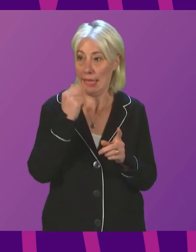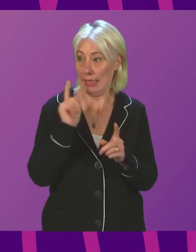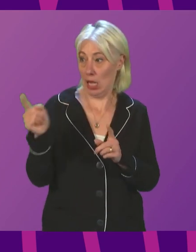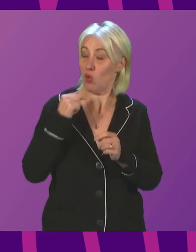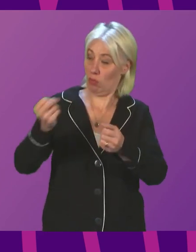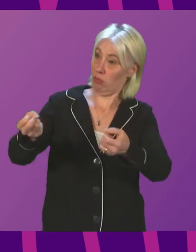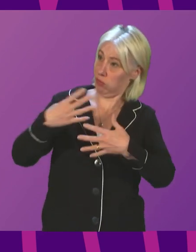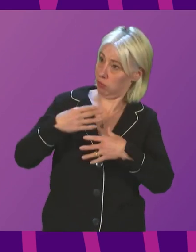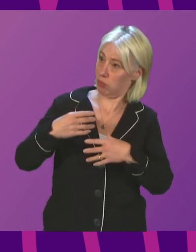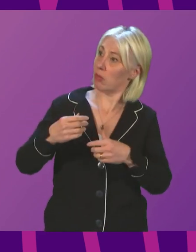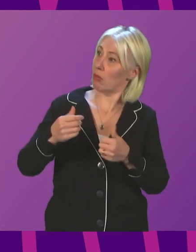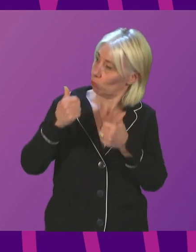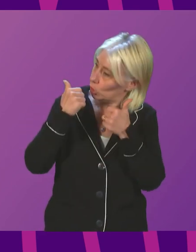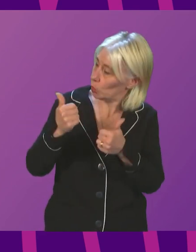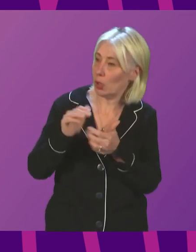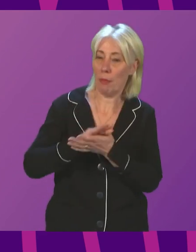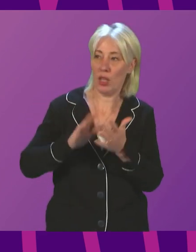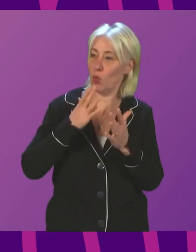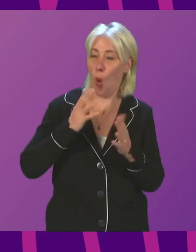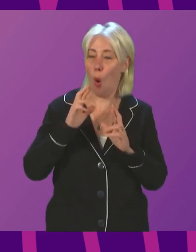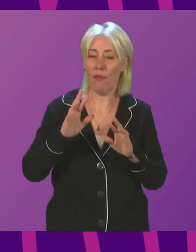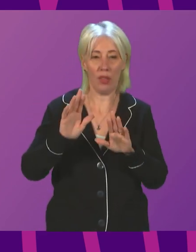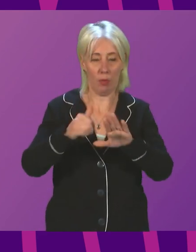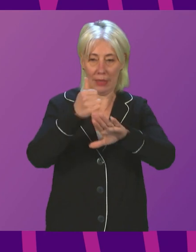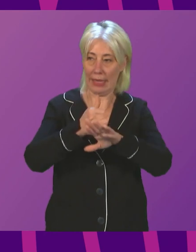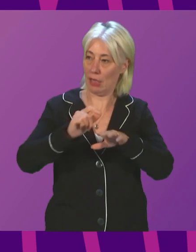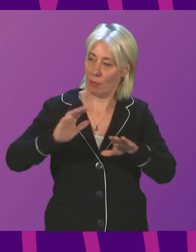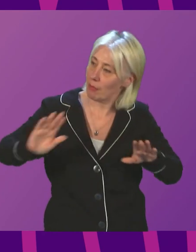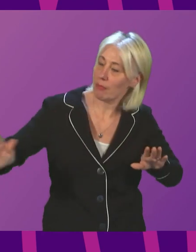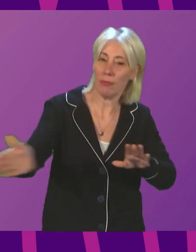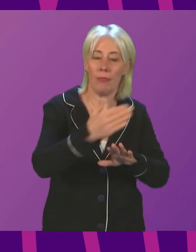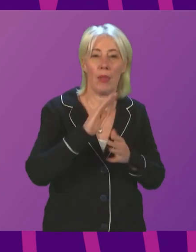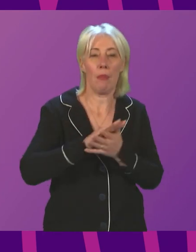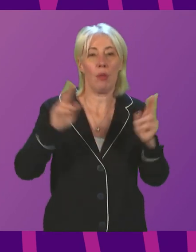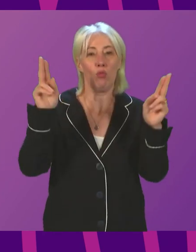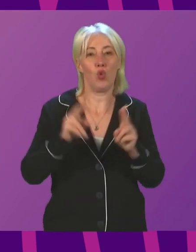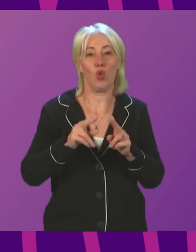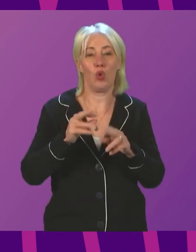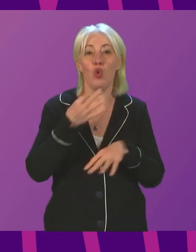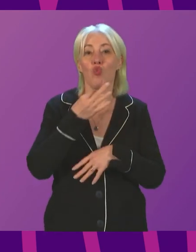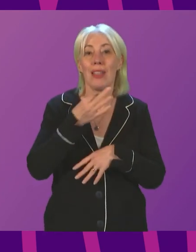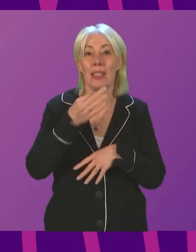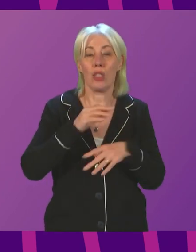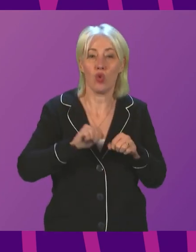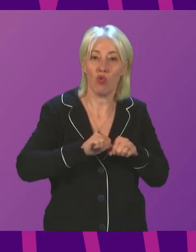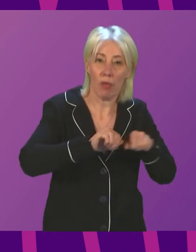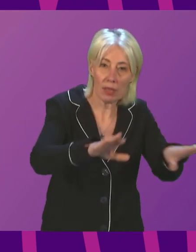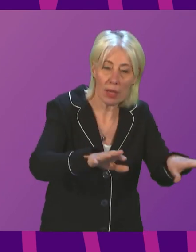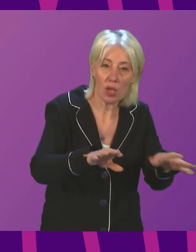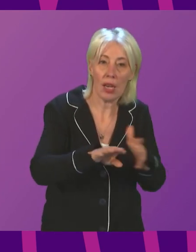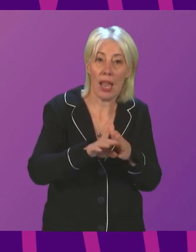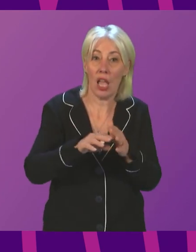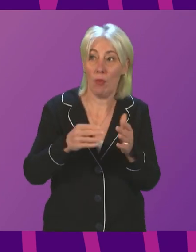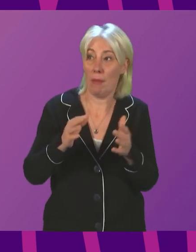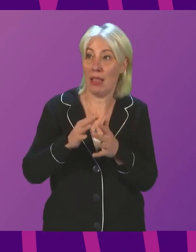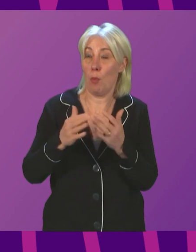types of measures that we would like to see in place across the board that minimises the risk of transmission and maximises the chances of